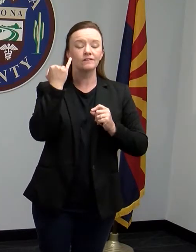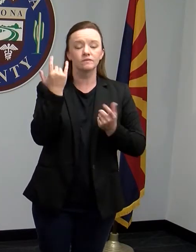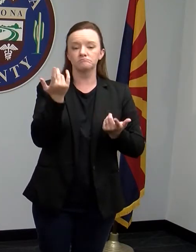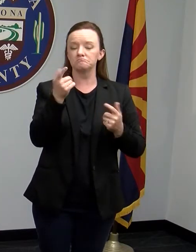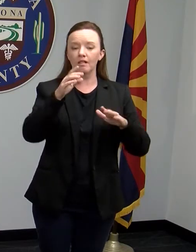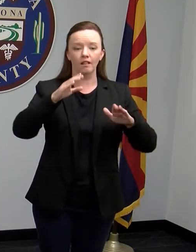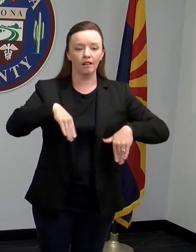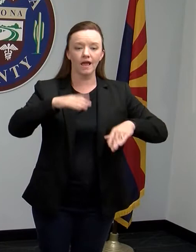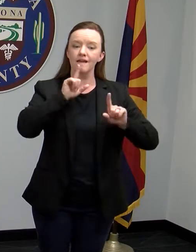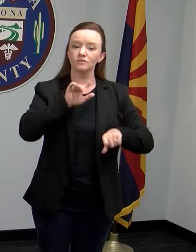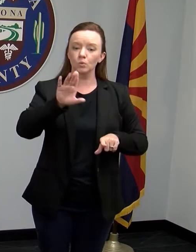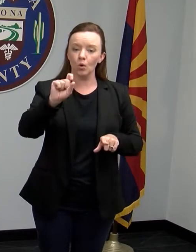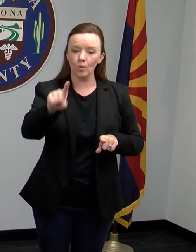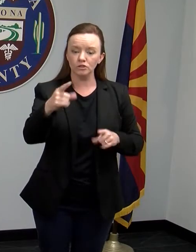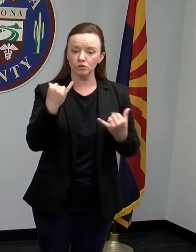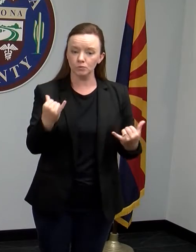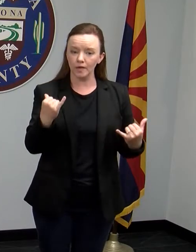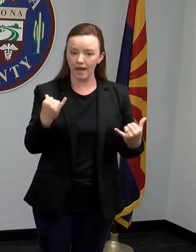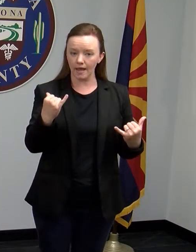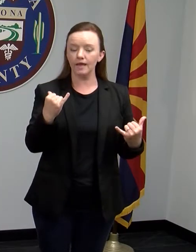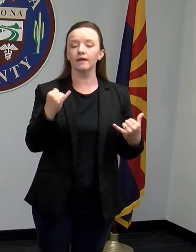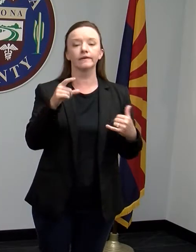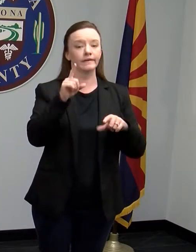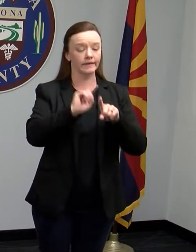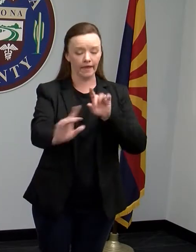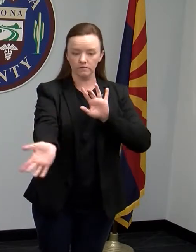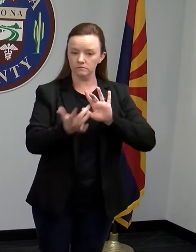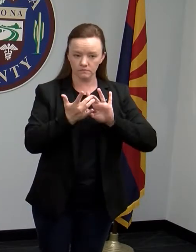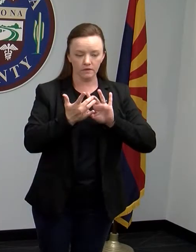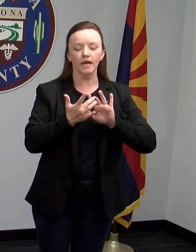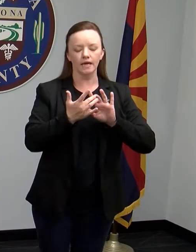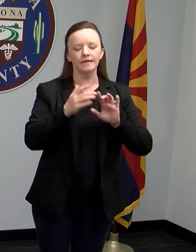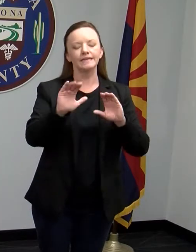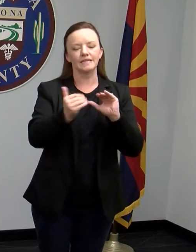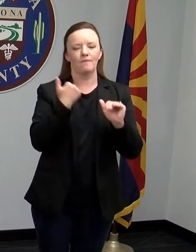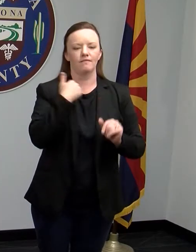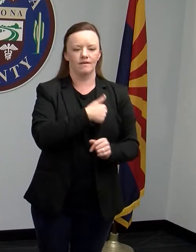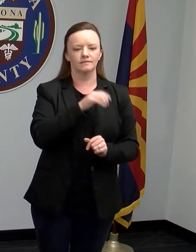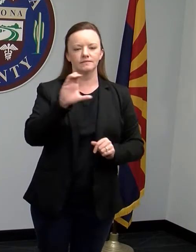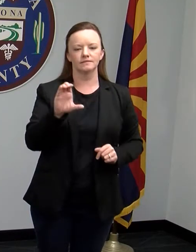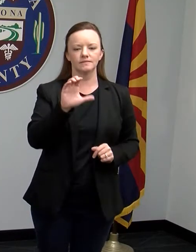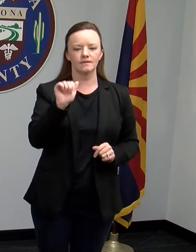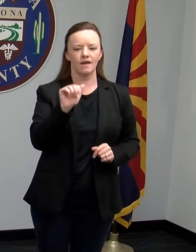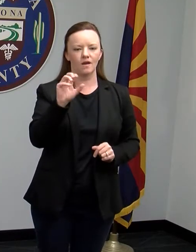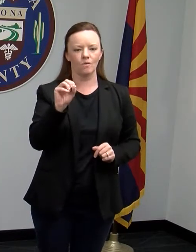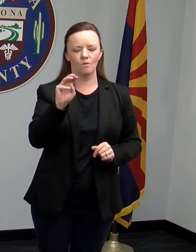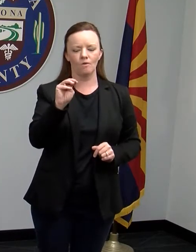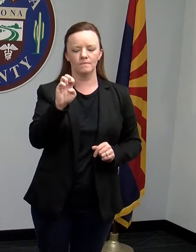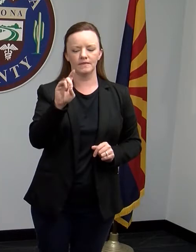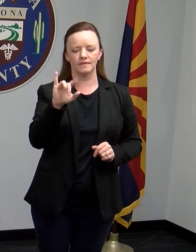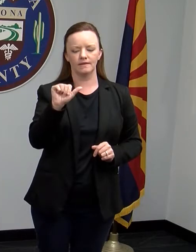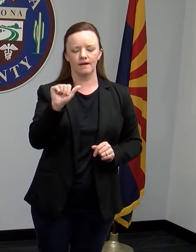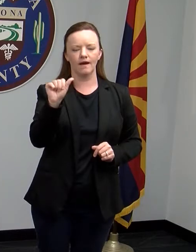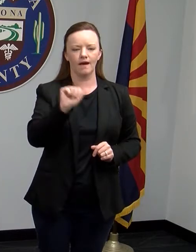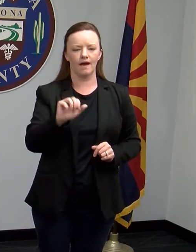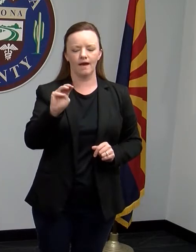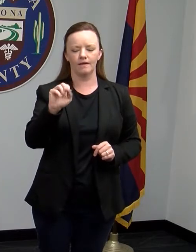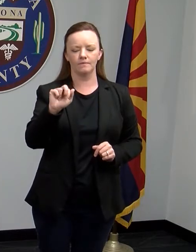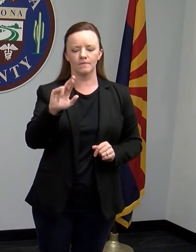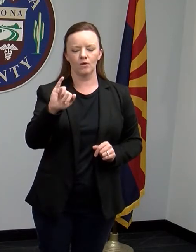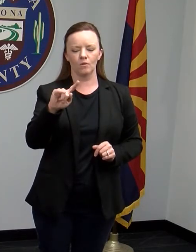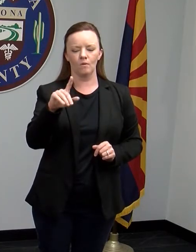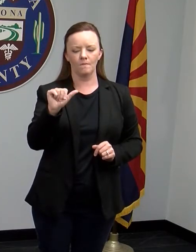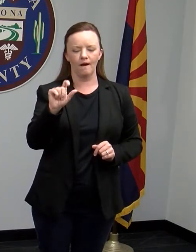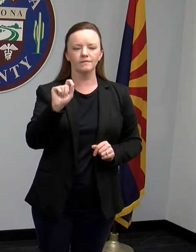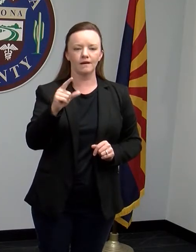to get through for some reason, you are welcome to email caomedia at maricopa.gov.